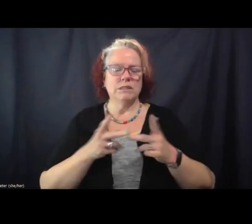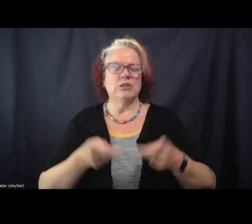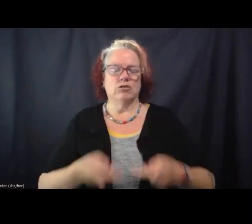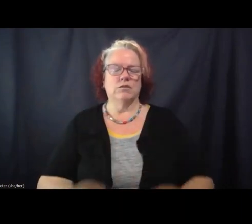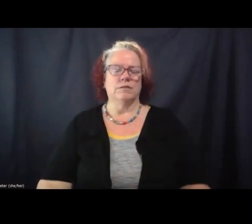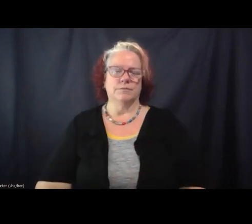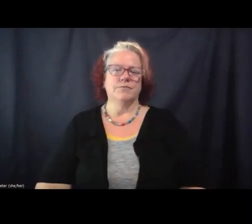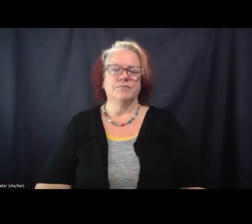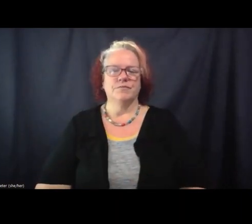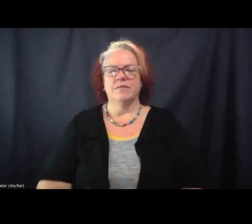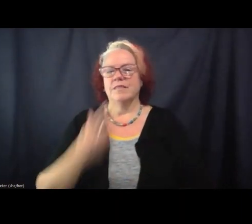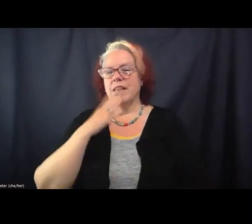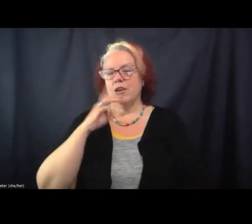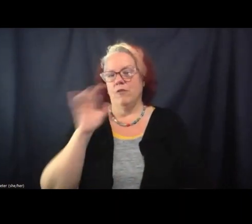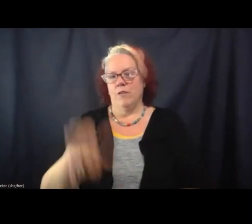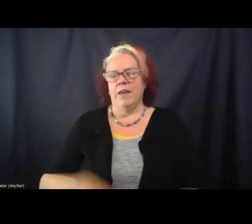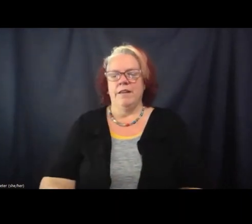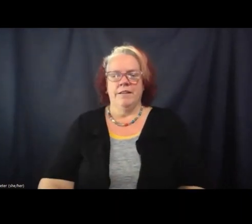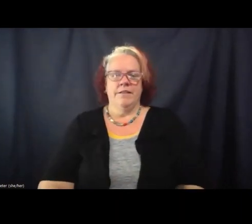Thank you for that question.